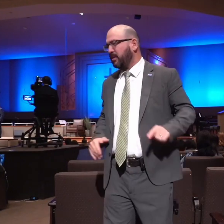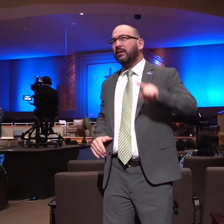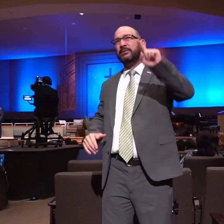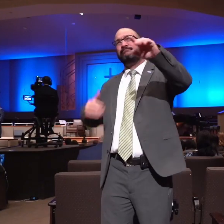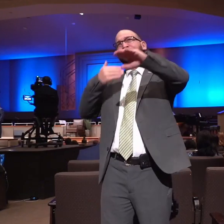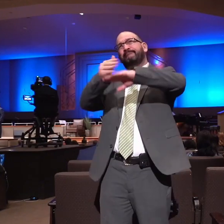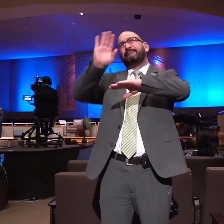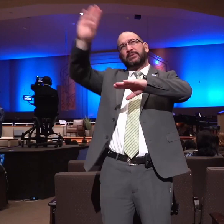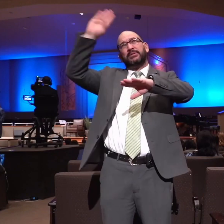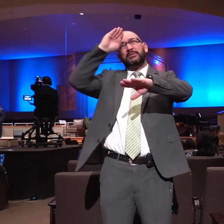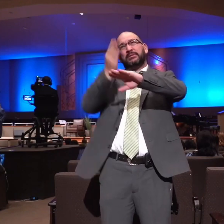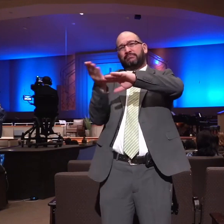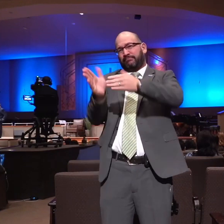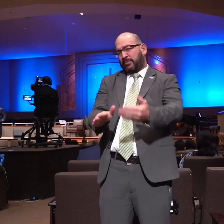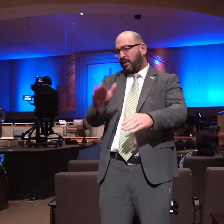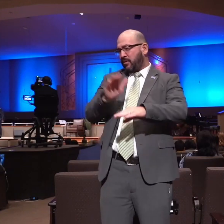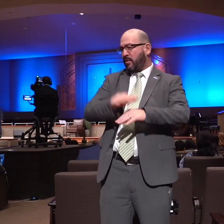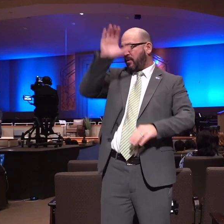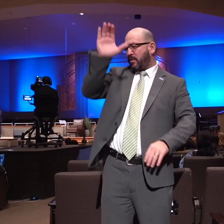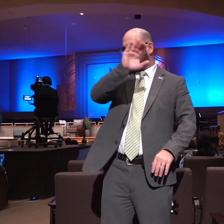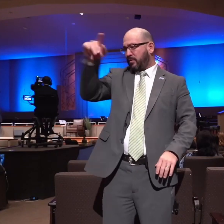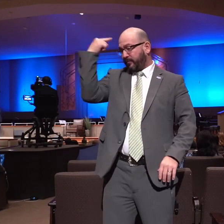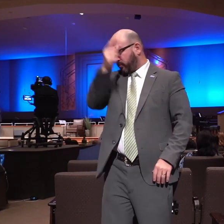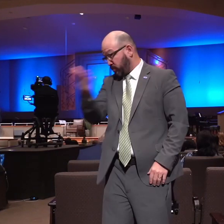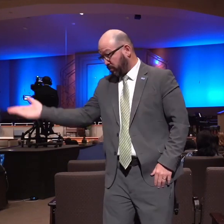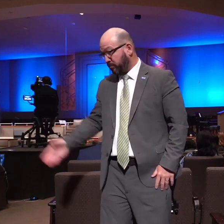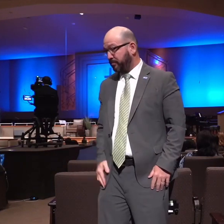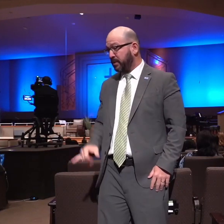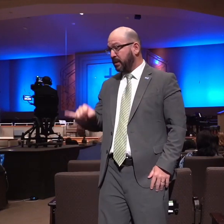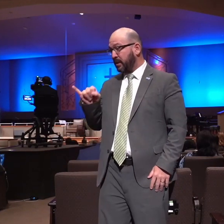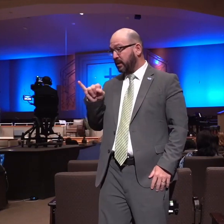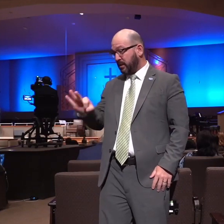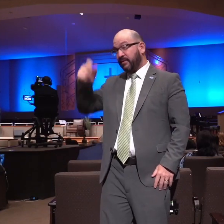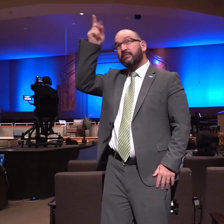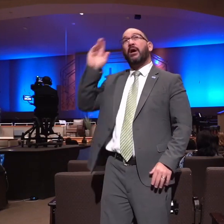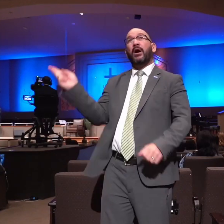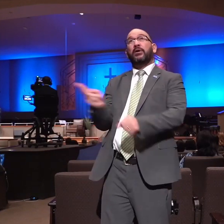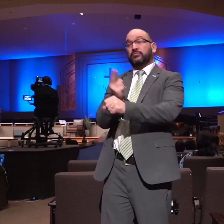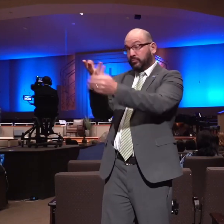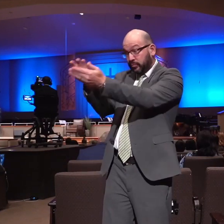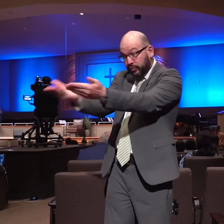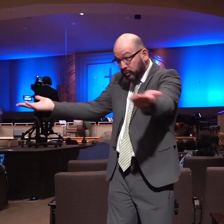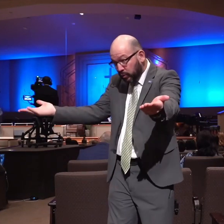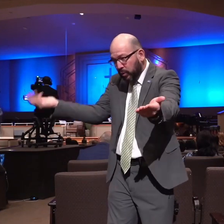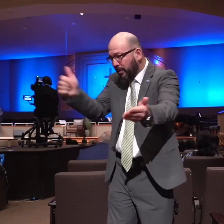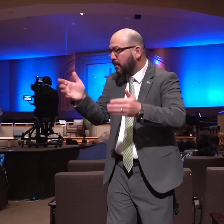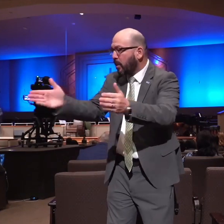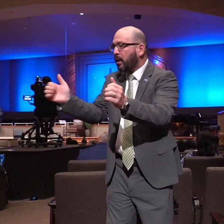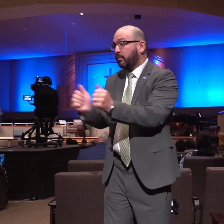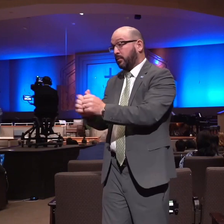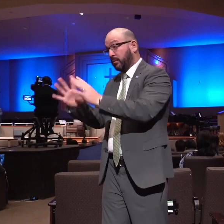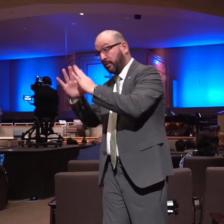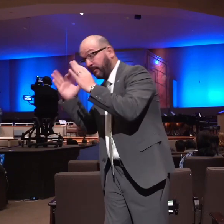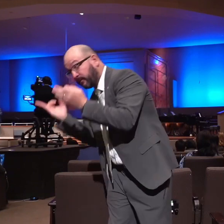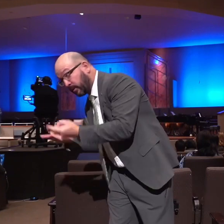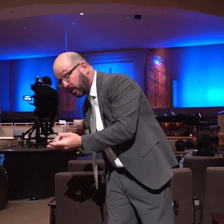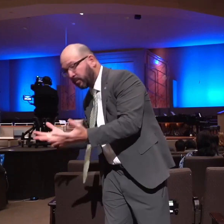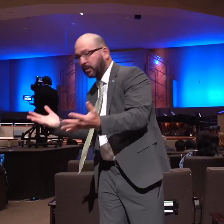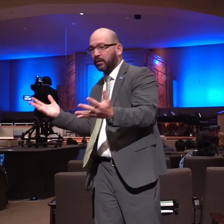and if god has used you in the slightest way with your family in a church